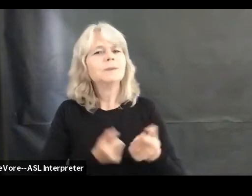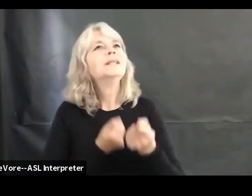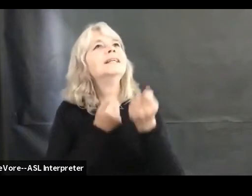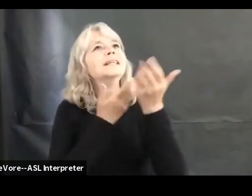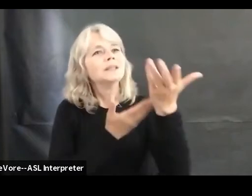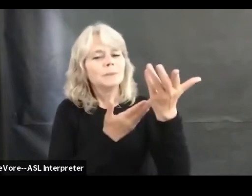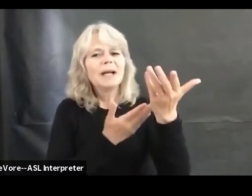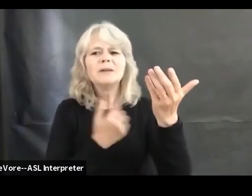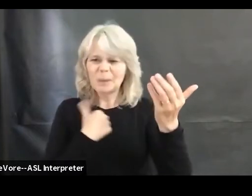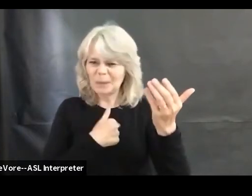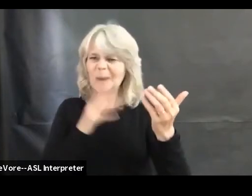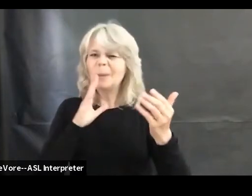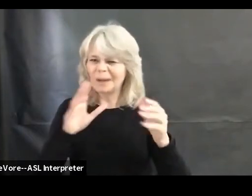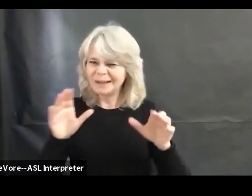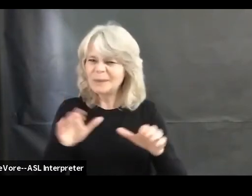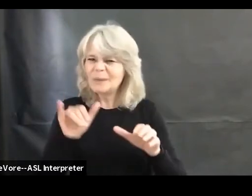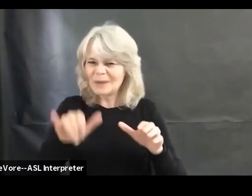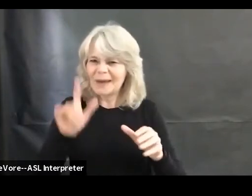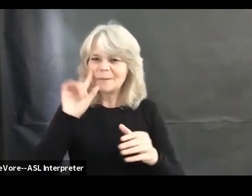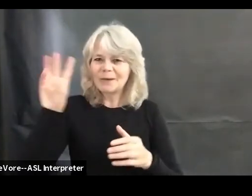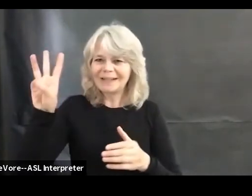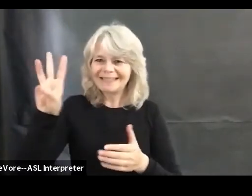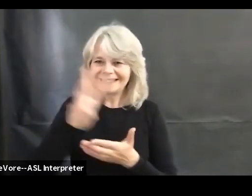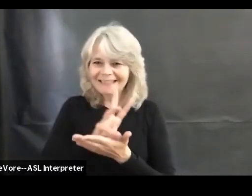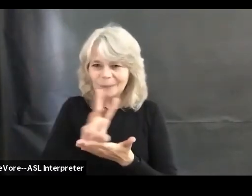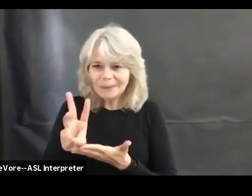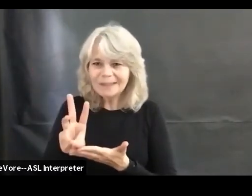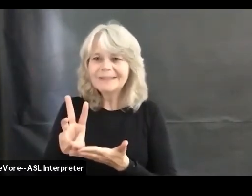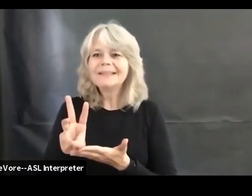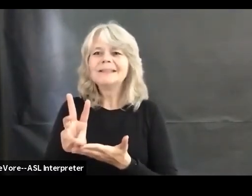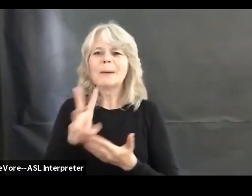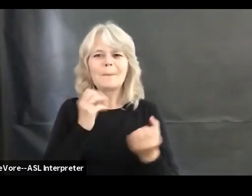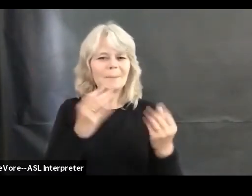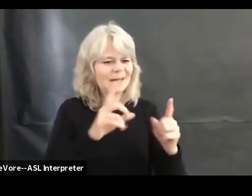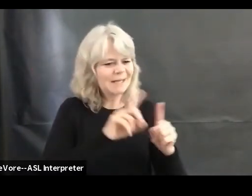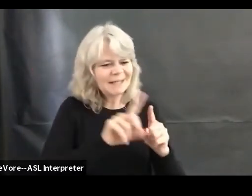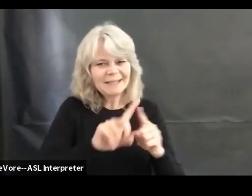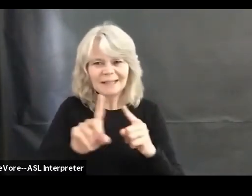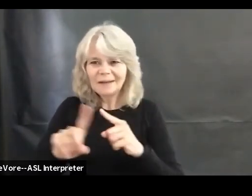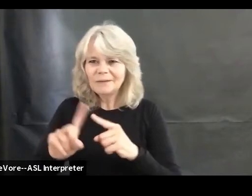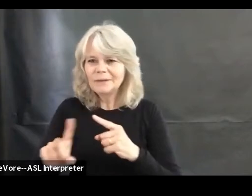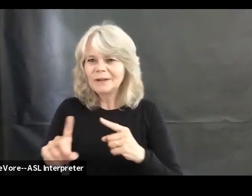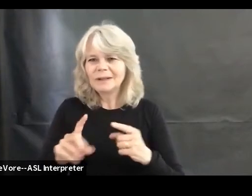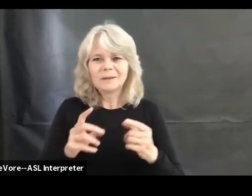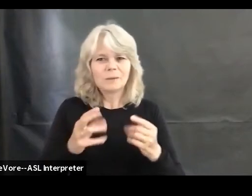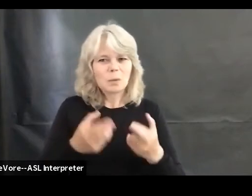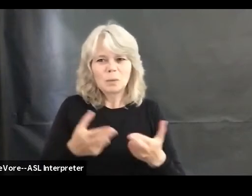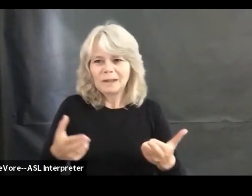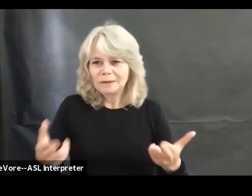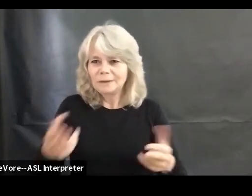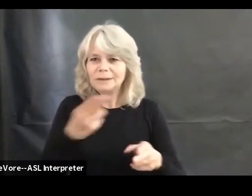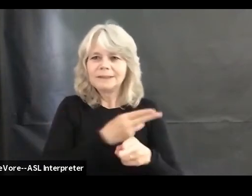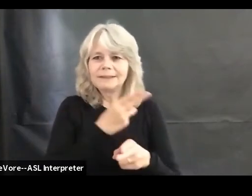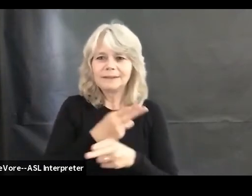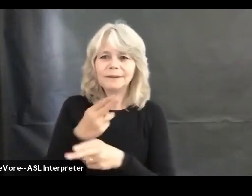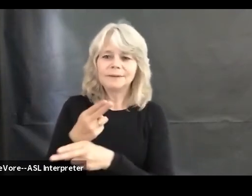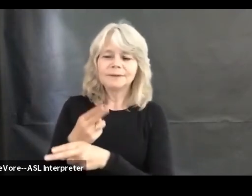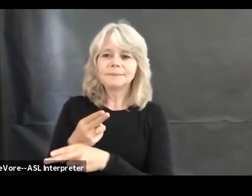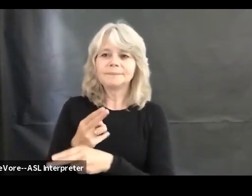that in the next six weeks, and we'll use lots of different resources that we have available to us. And this week on